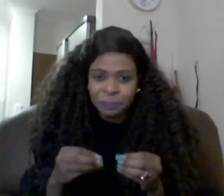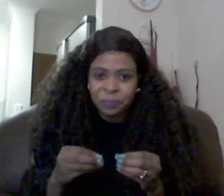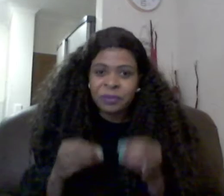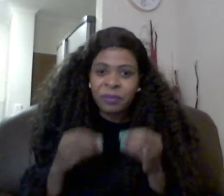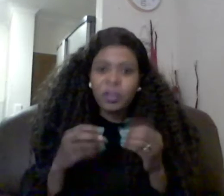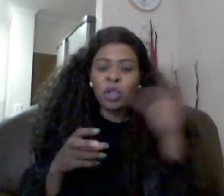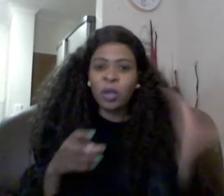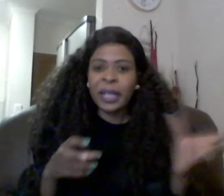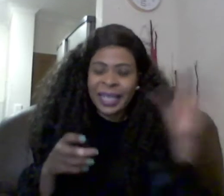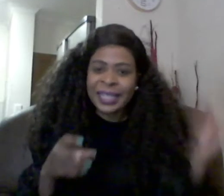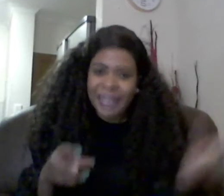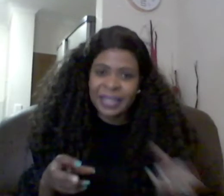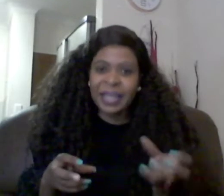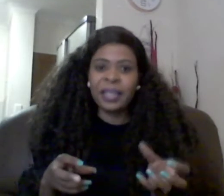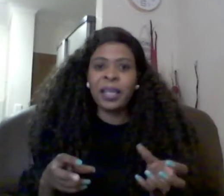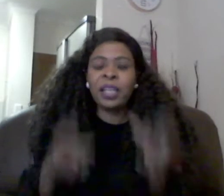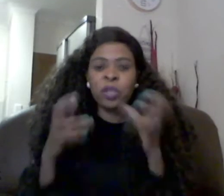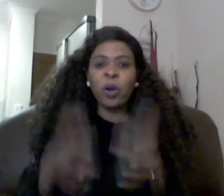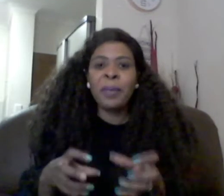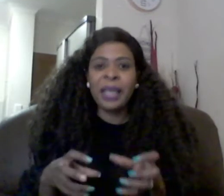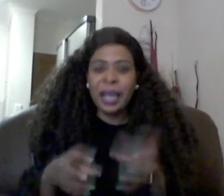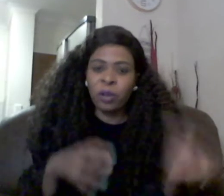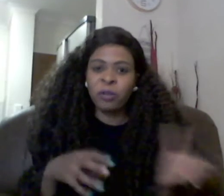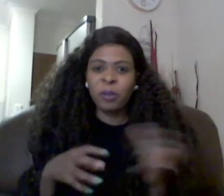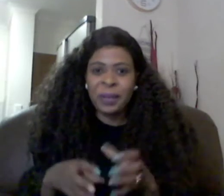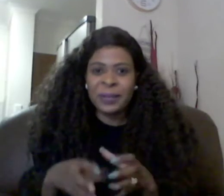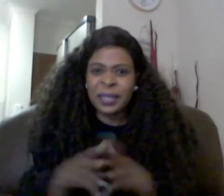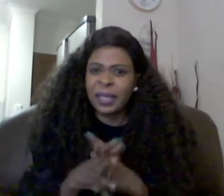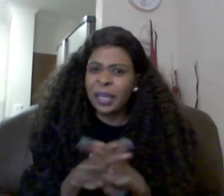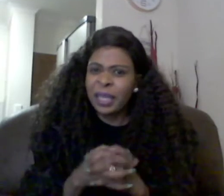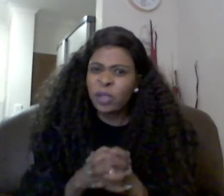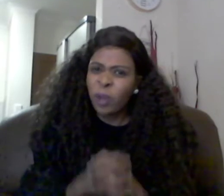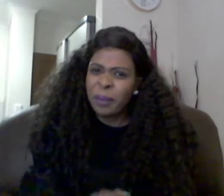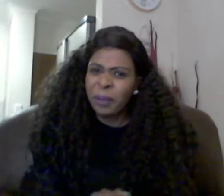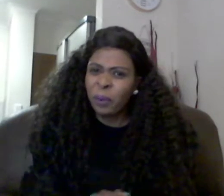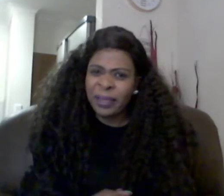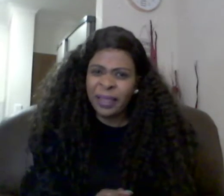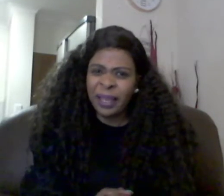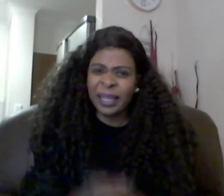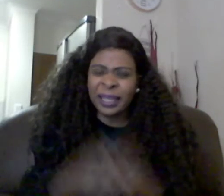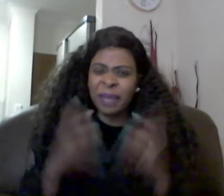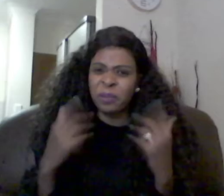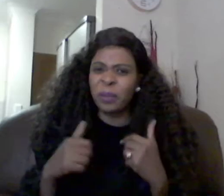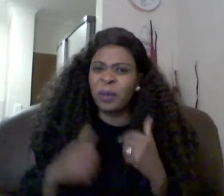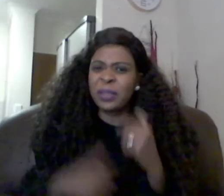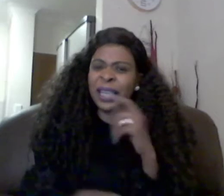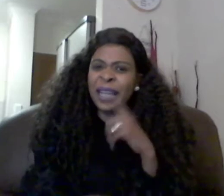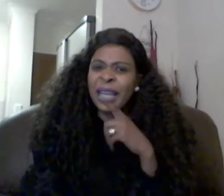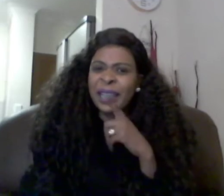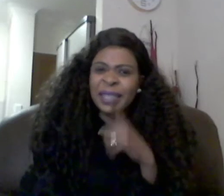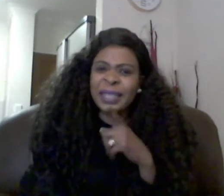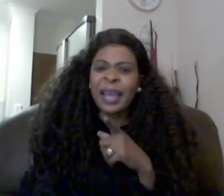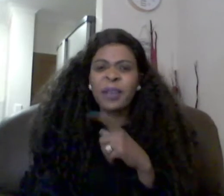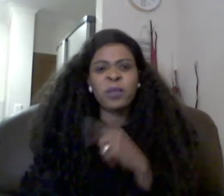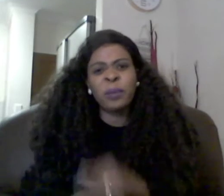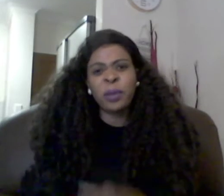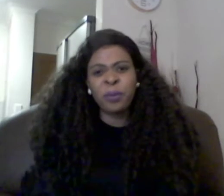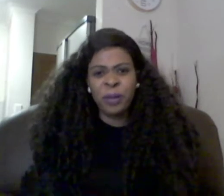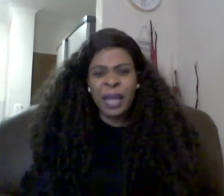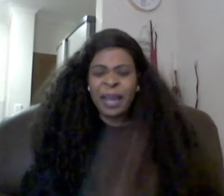sorry he says that he saw me i caught from him says that he saw me but one thing that came to mama say this girl is so beautiful and